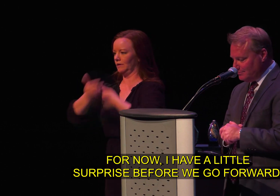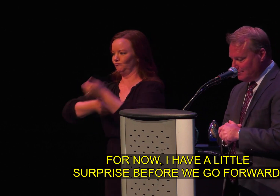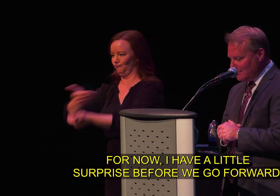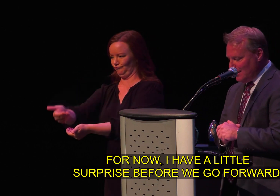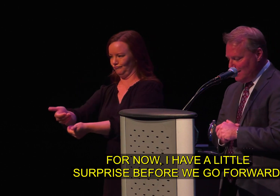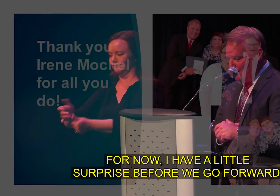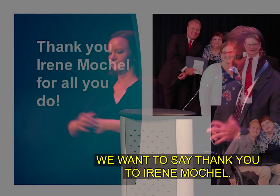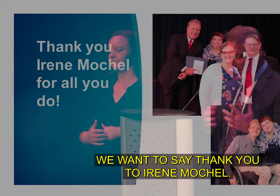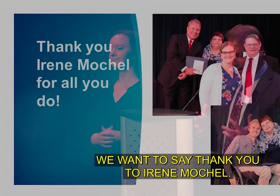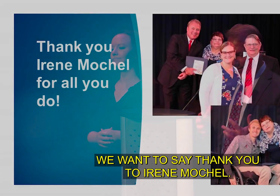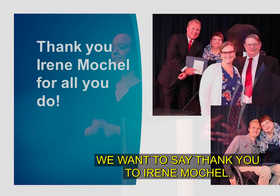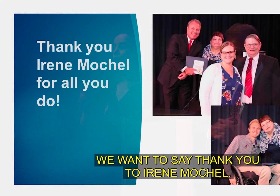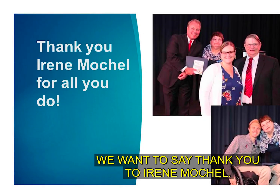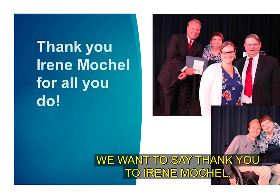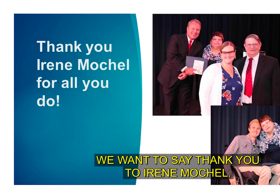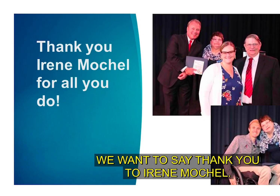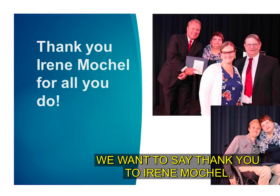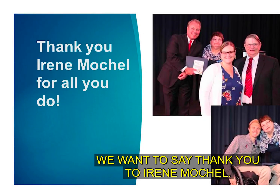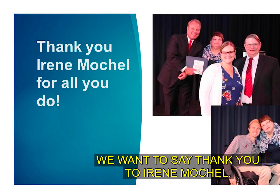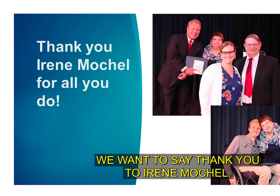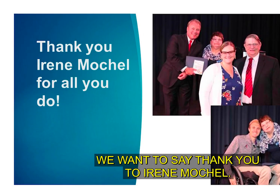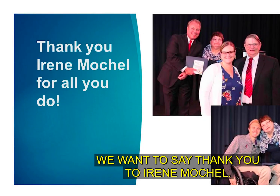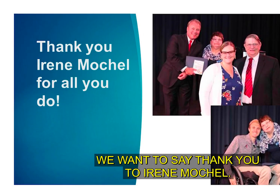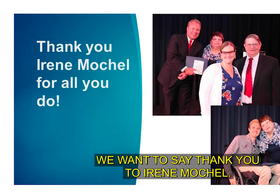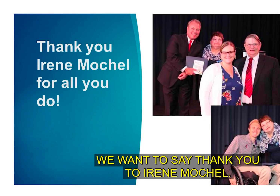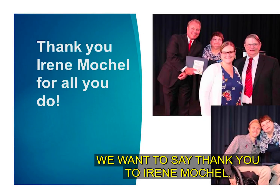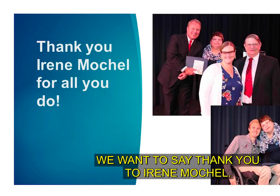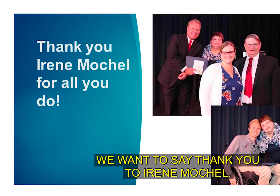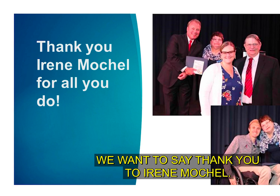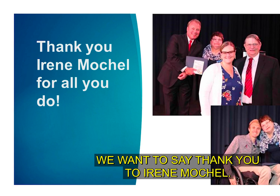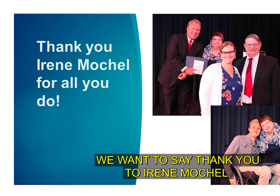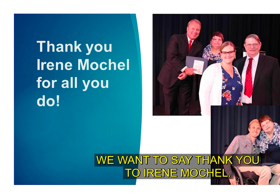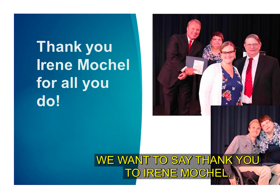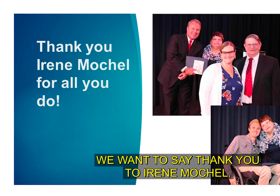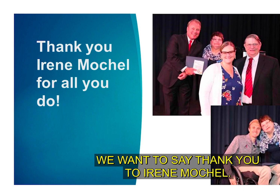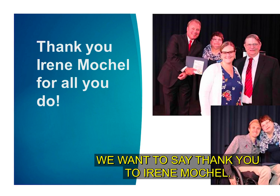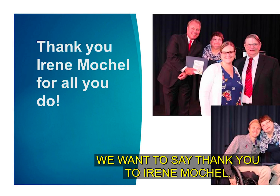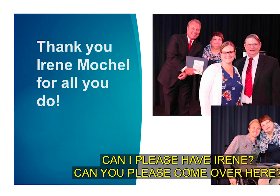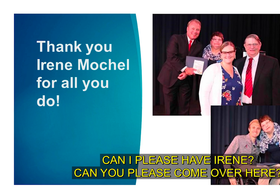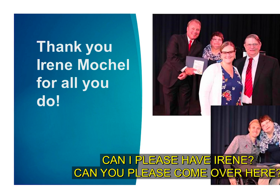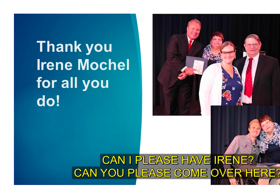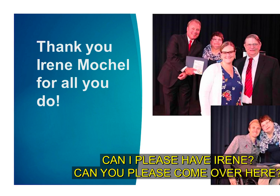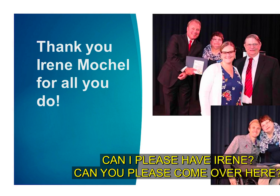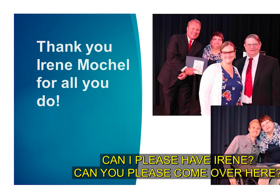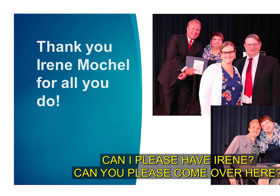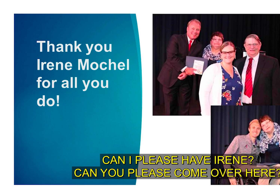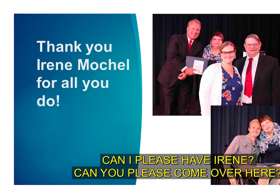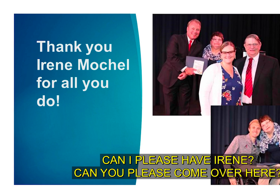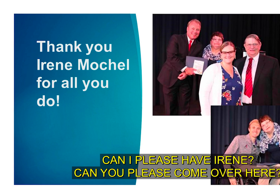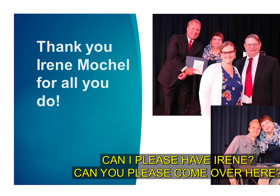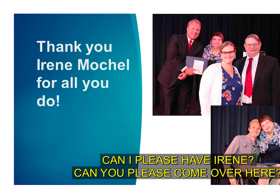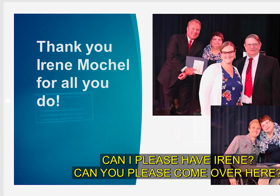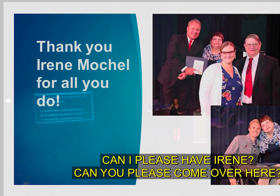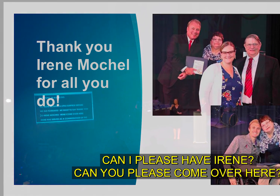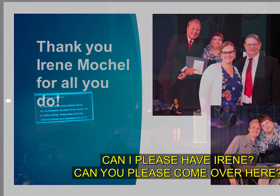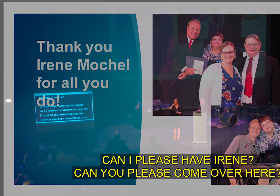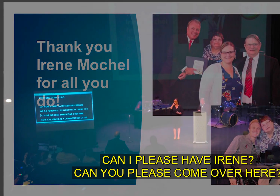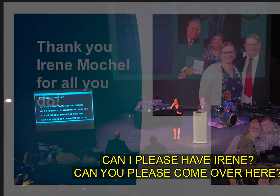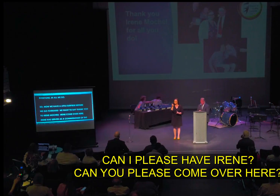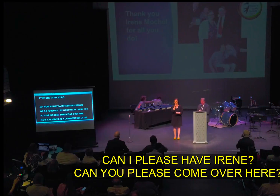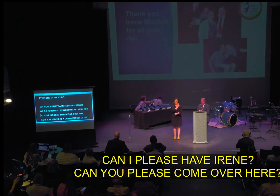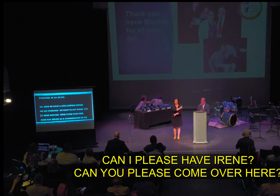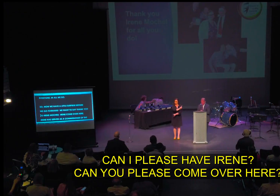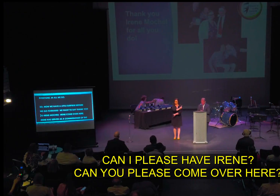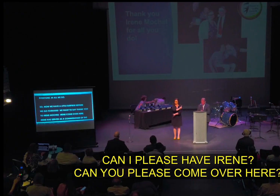we want to say thank you to irene murkow can i please have irene can you please come